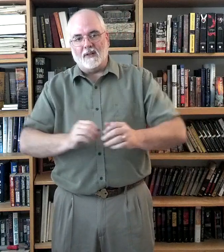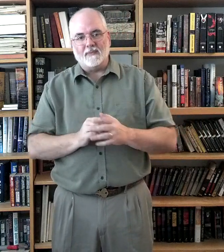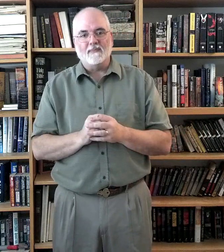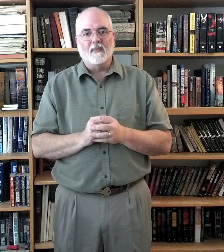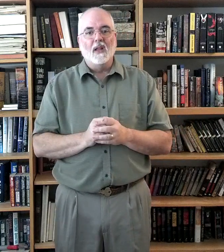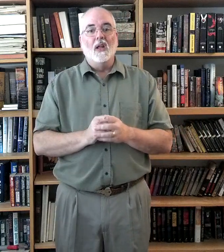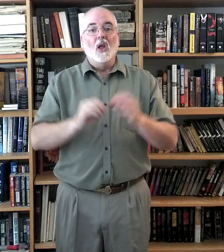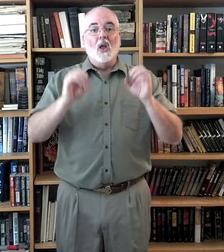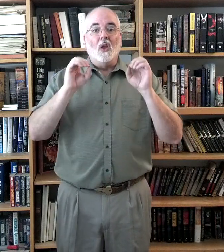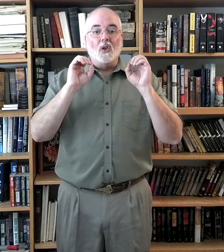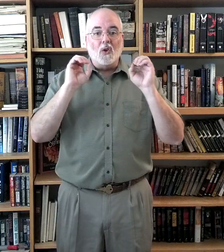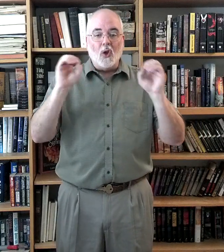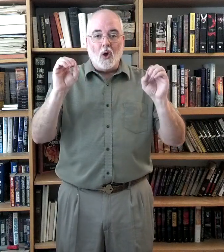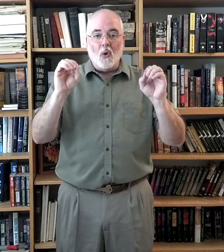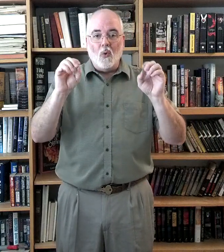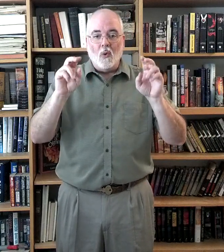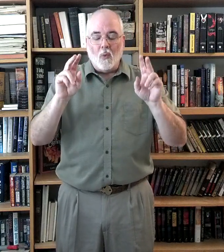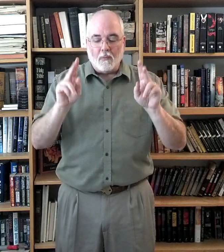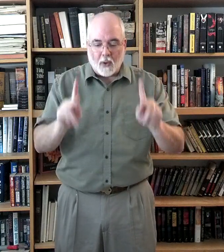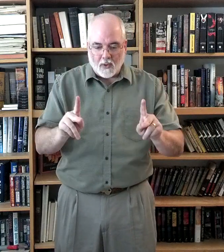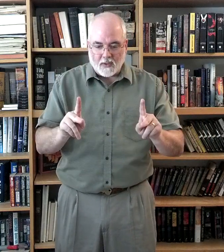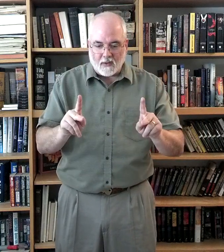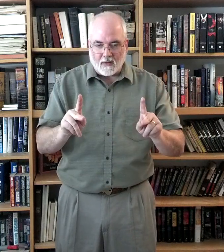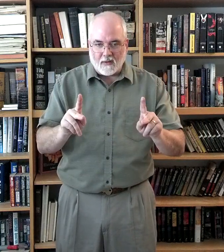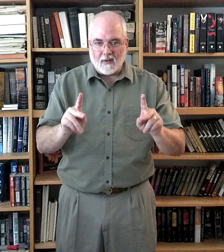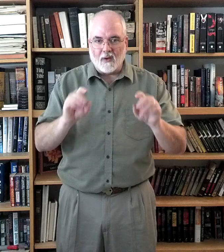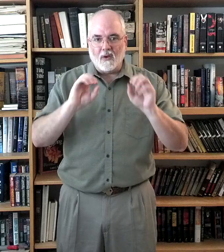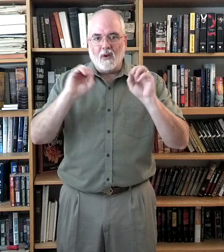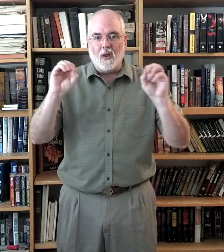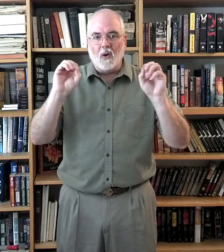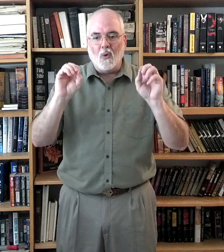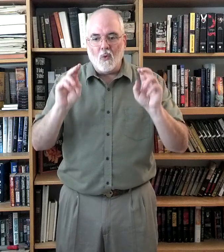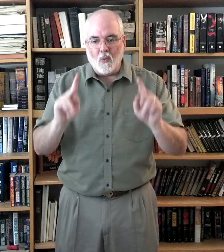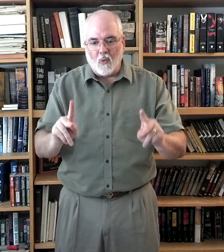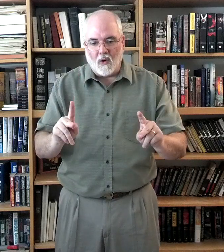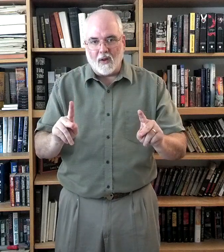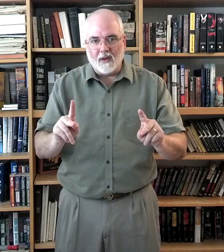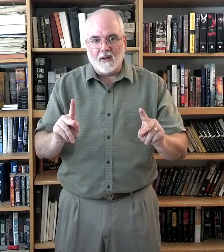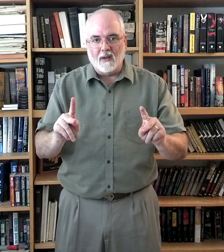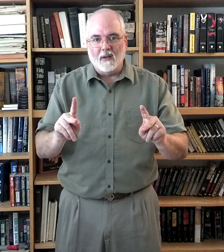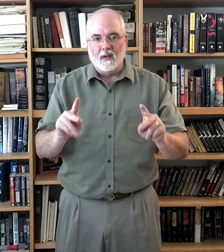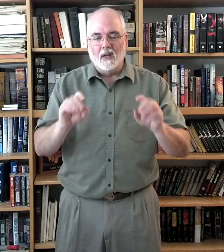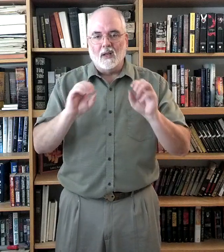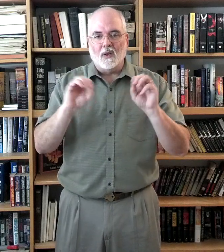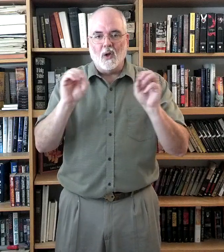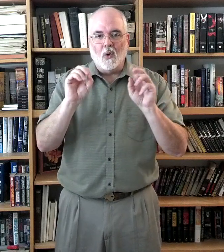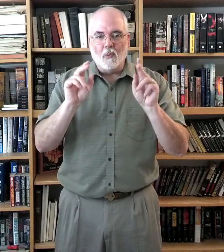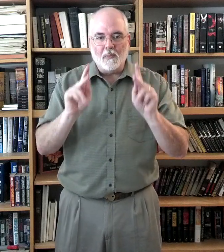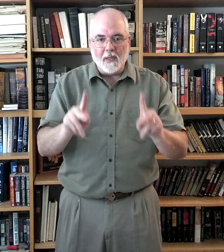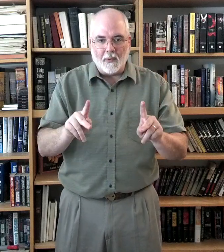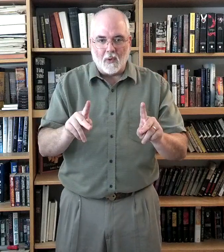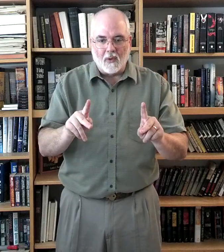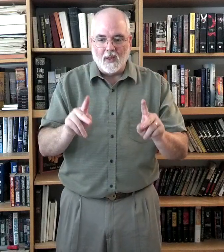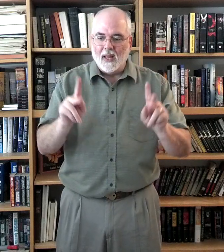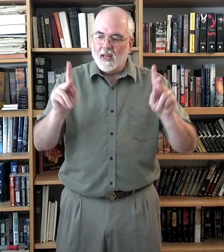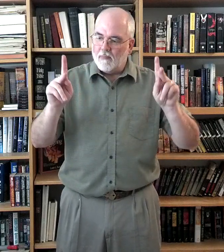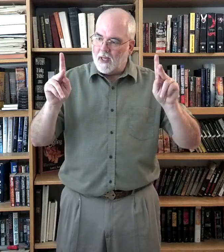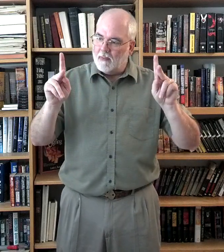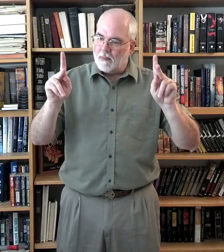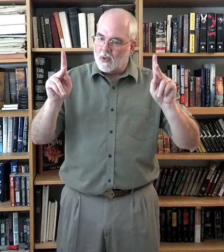No person. No No one. No people. Person